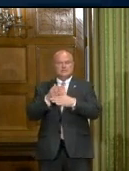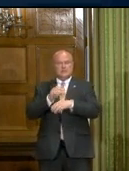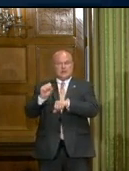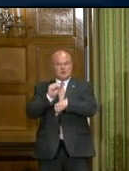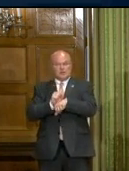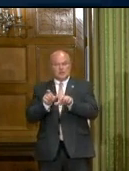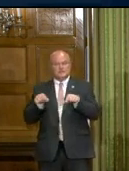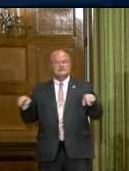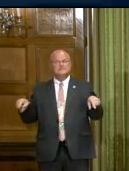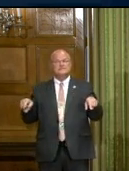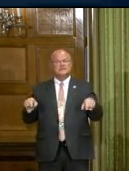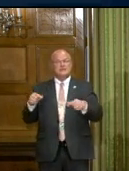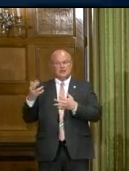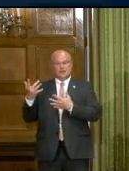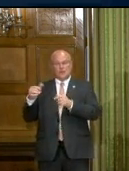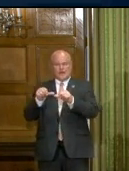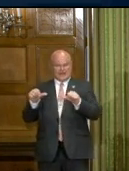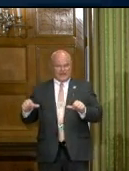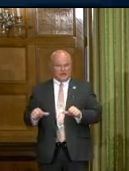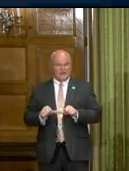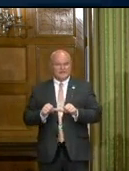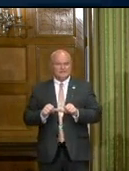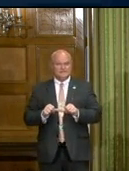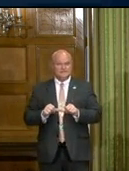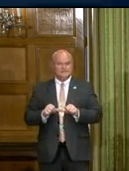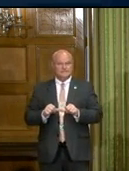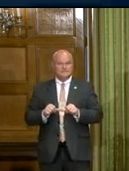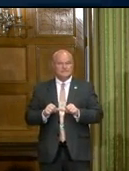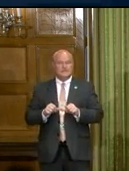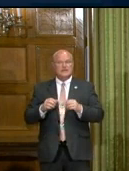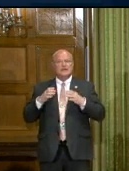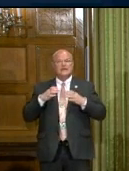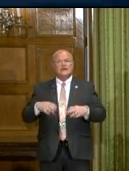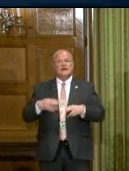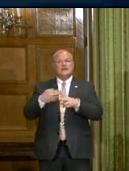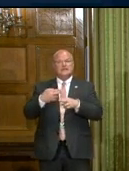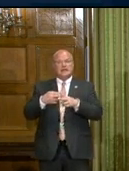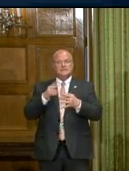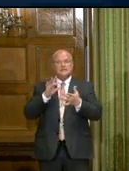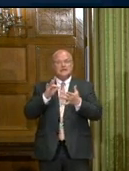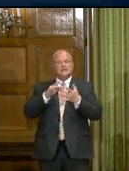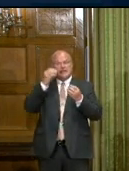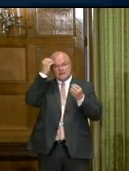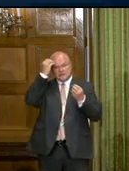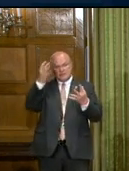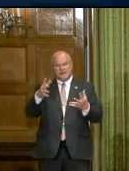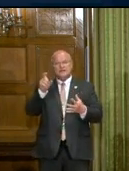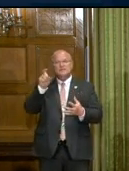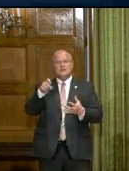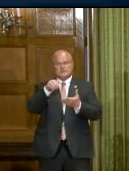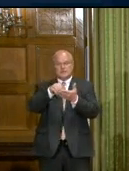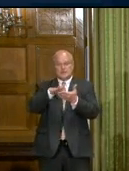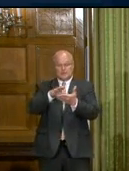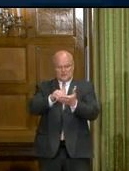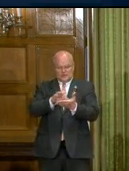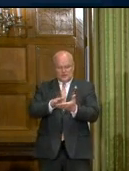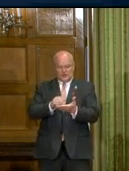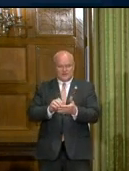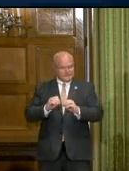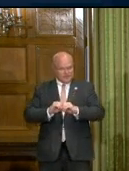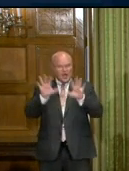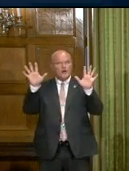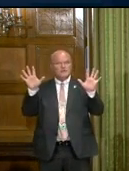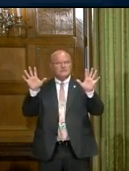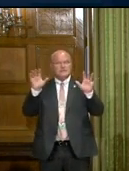appointments in the waiting area. Clients' names and contact information must be recorded. Obviously,